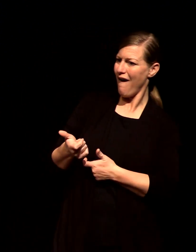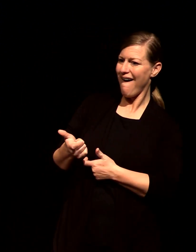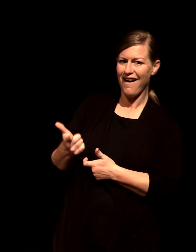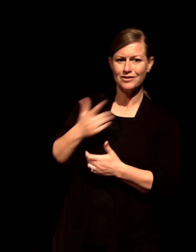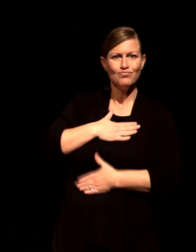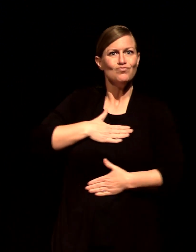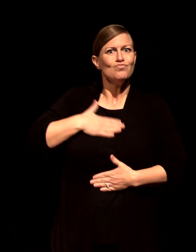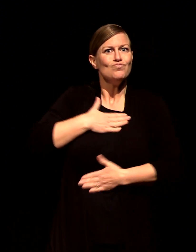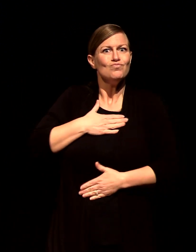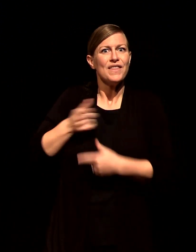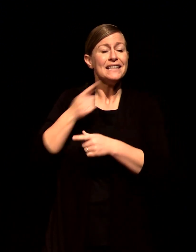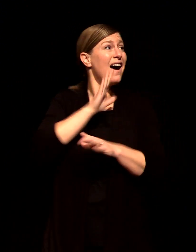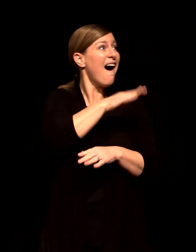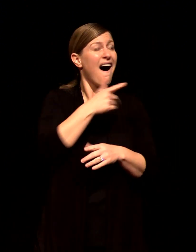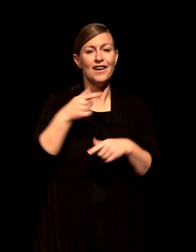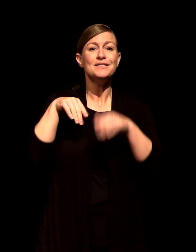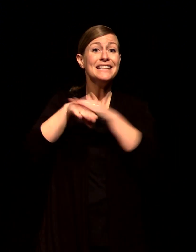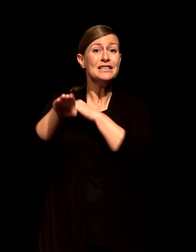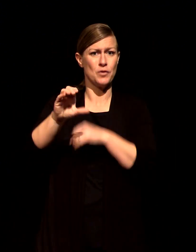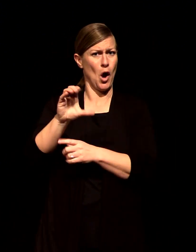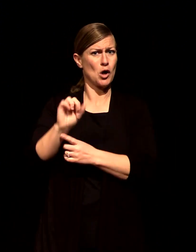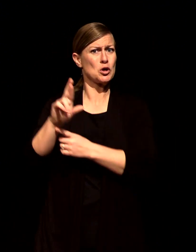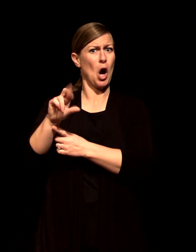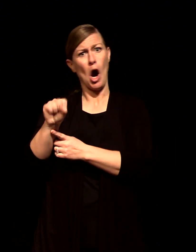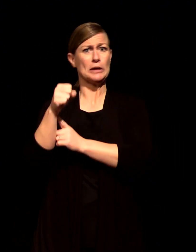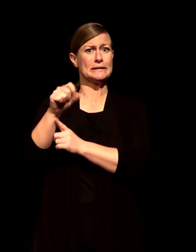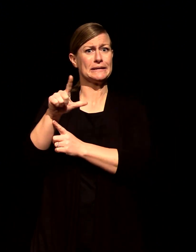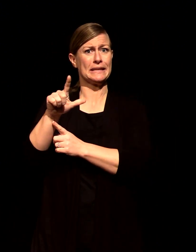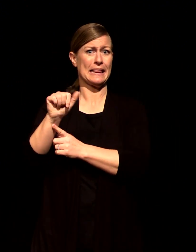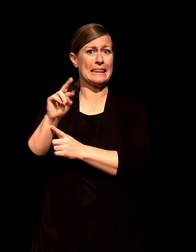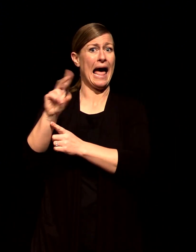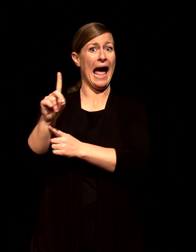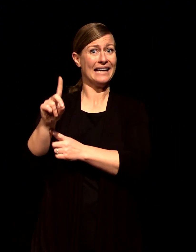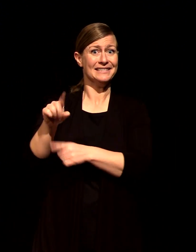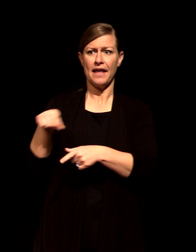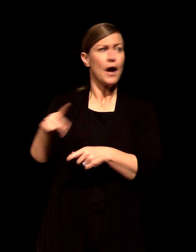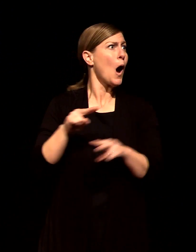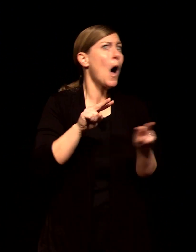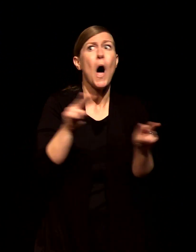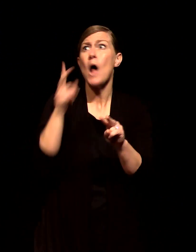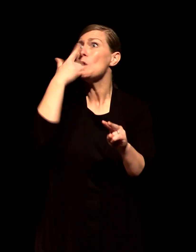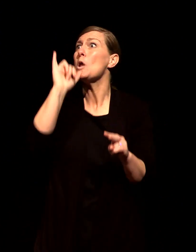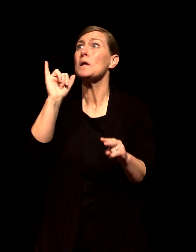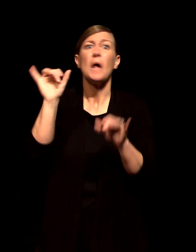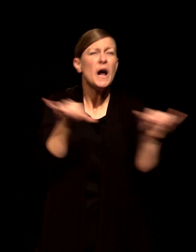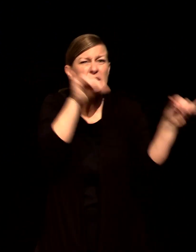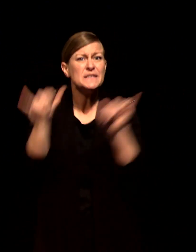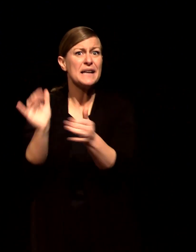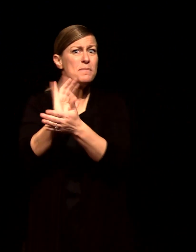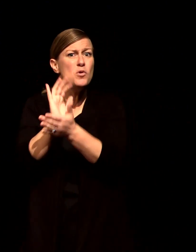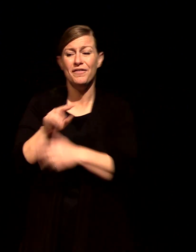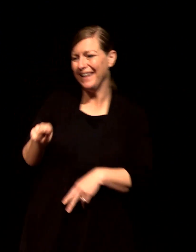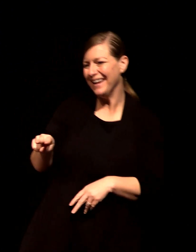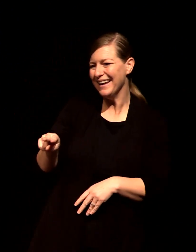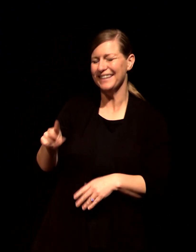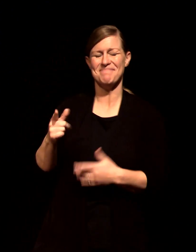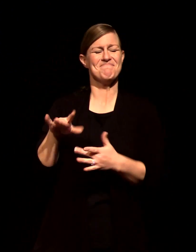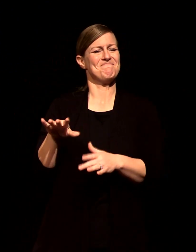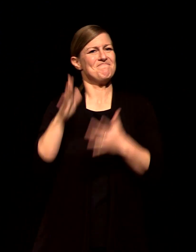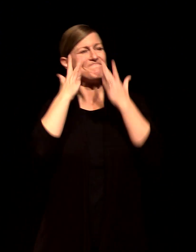or their laughter as we ride space mountain or just that exhausted joyful reminiscing